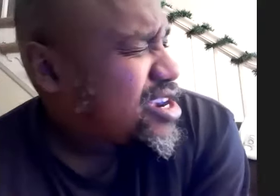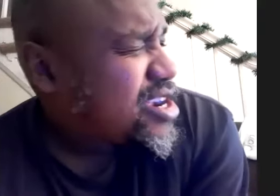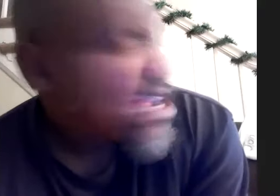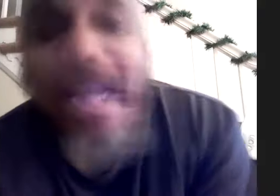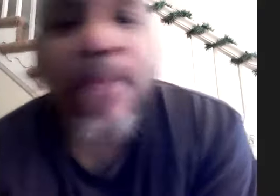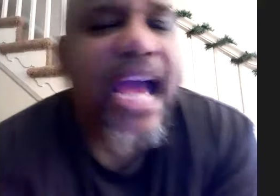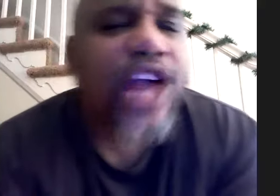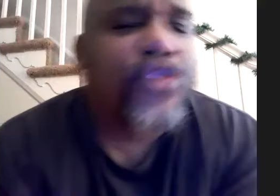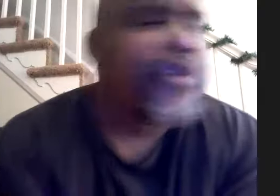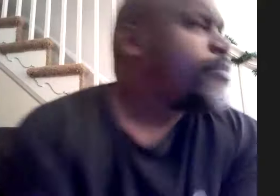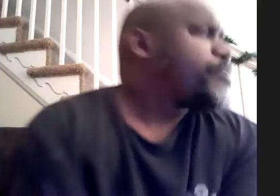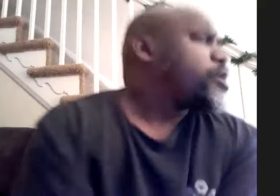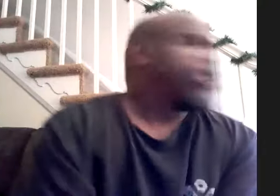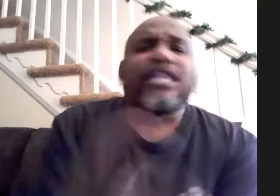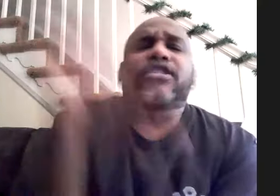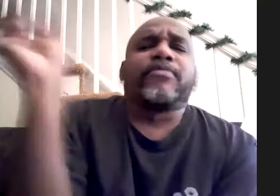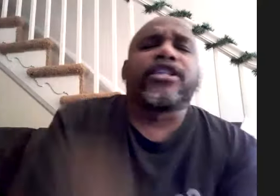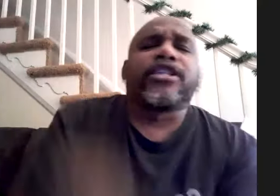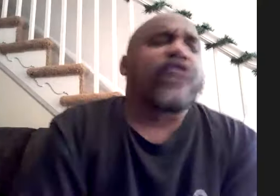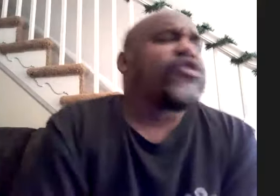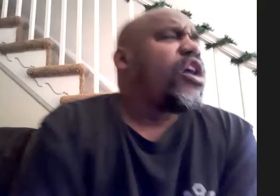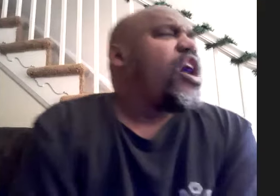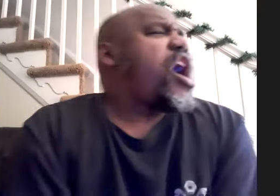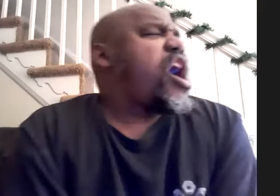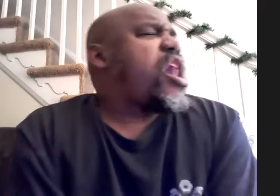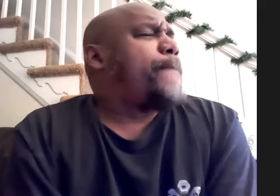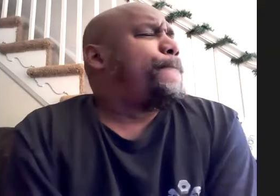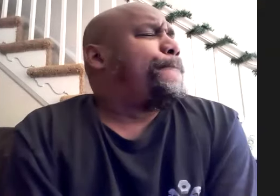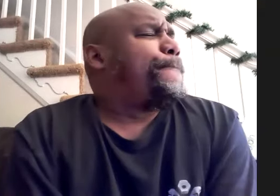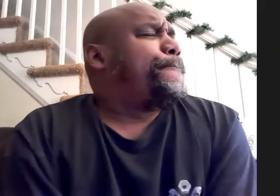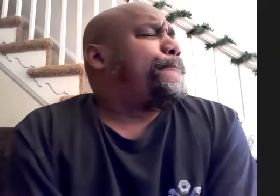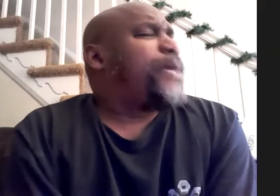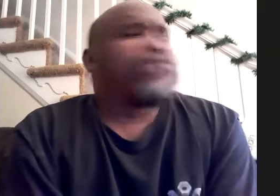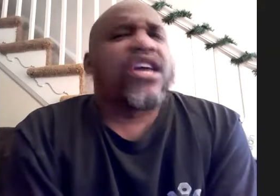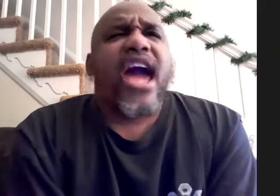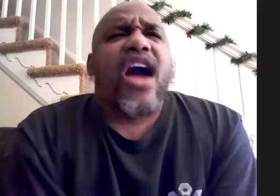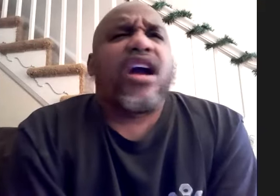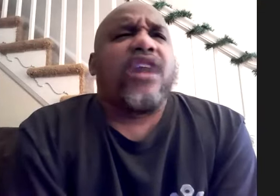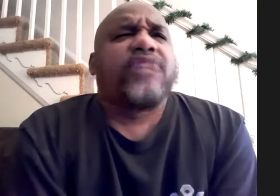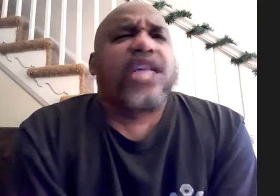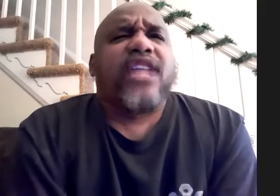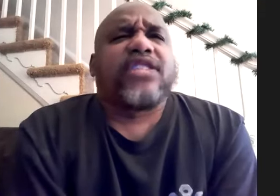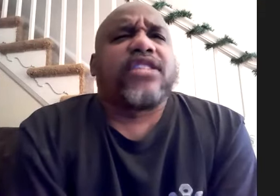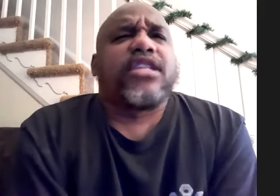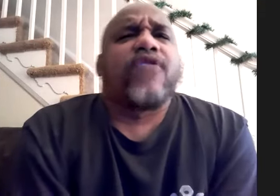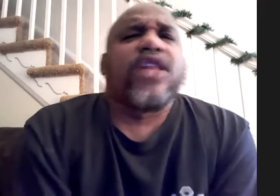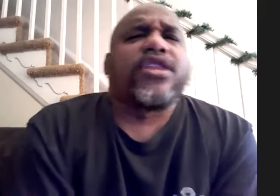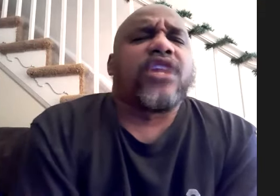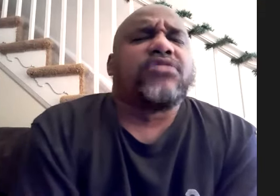guy named mike eckles that's out to mike toady eckles and um he's like yeah i'm like yeah that's a teddy riley thing he's like